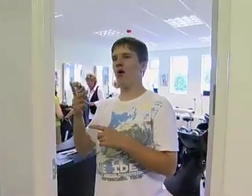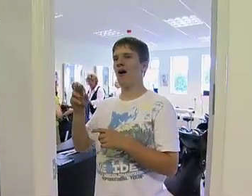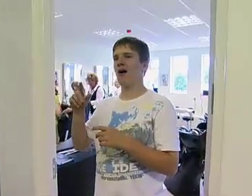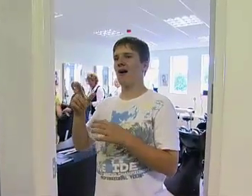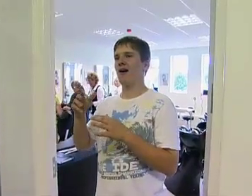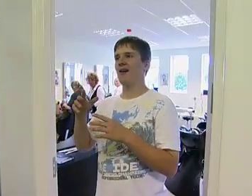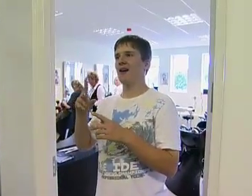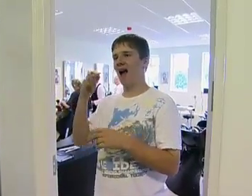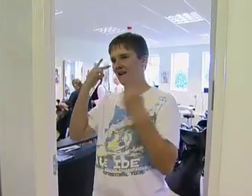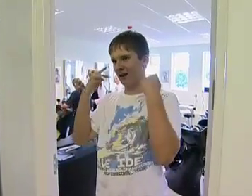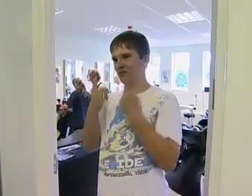So this is our hairdressing salon.